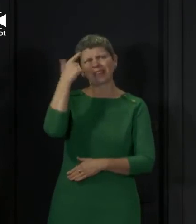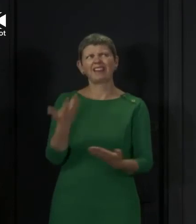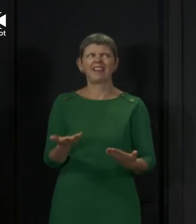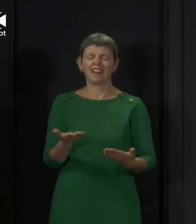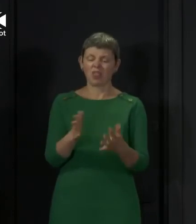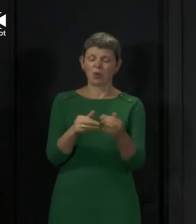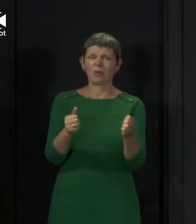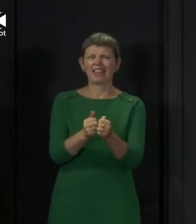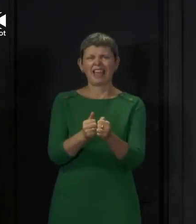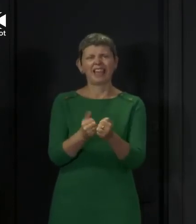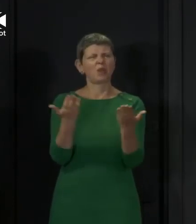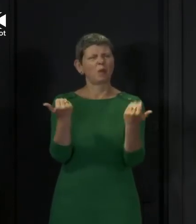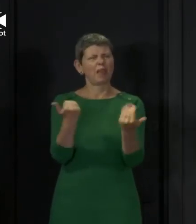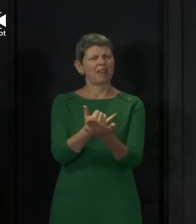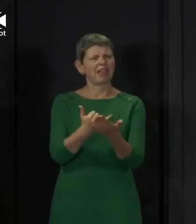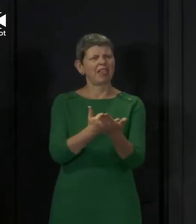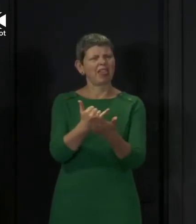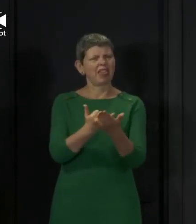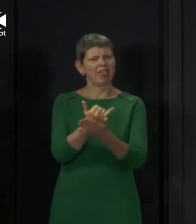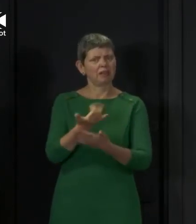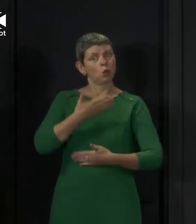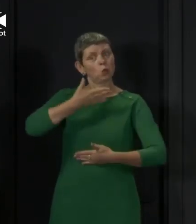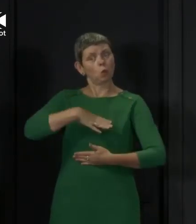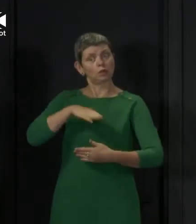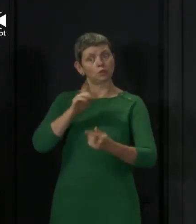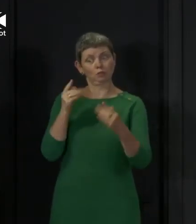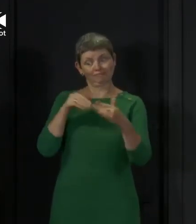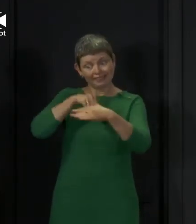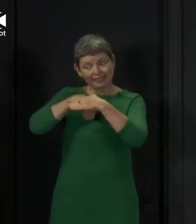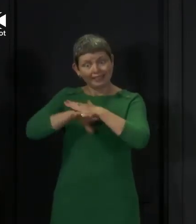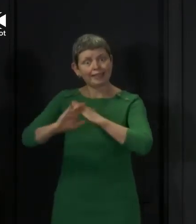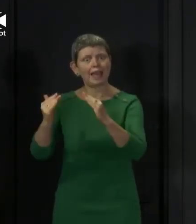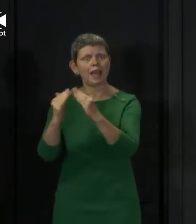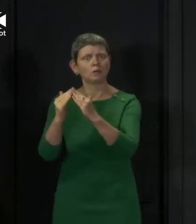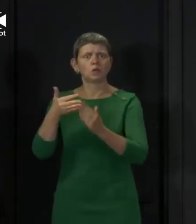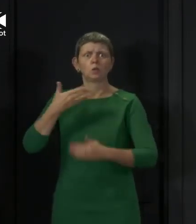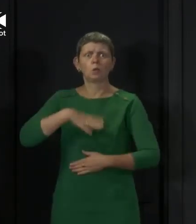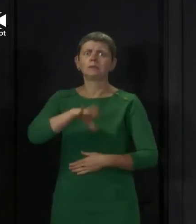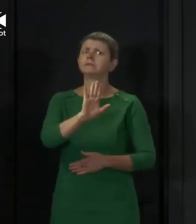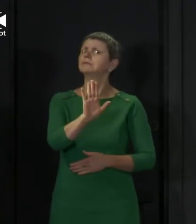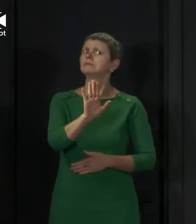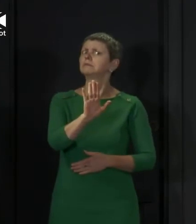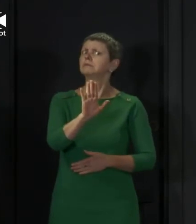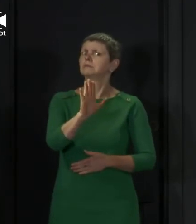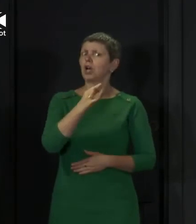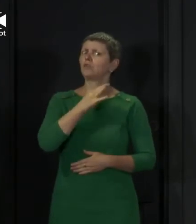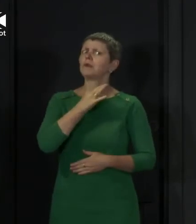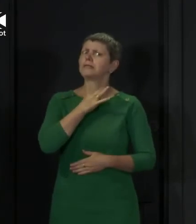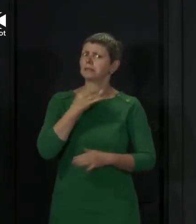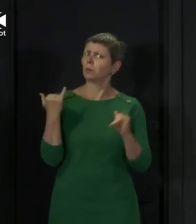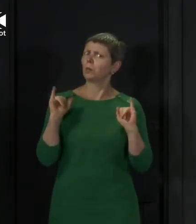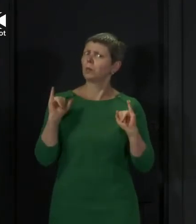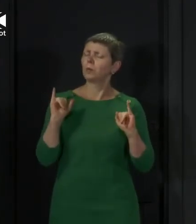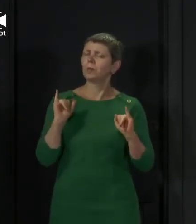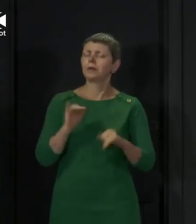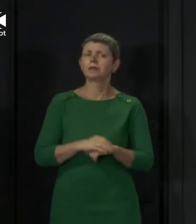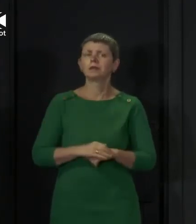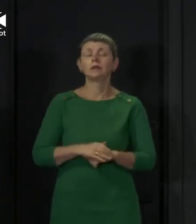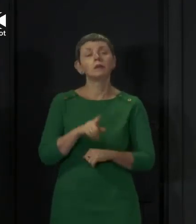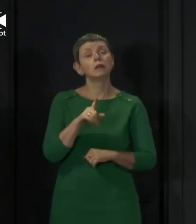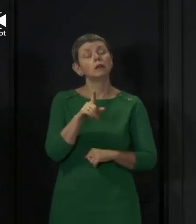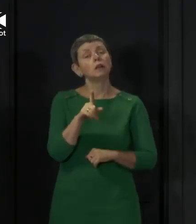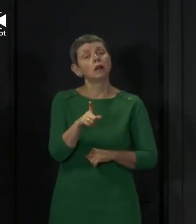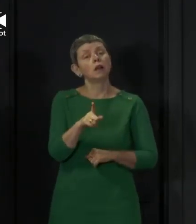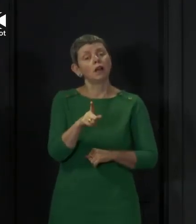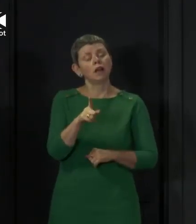weather. But let me be clear, that is extremely high risk. We know, and we don't know everything yet about this virus, but